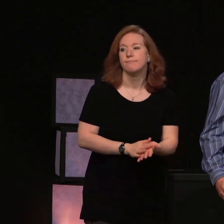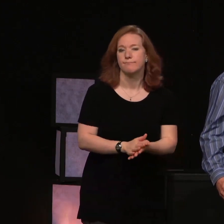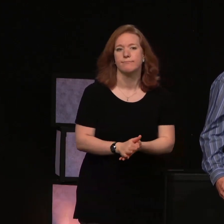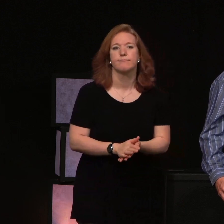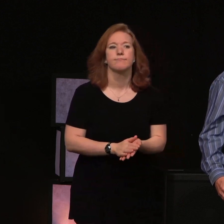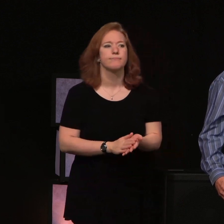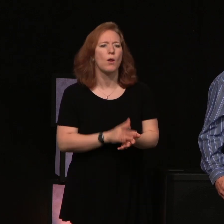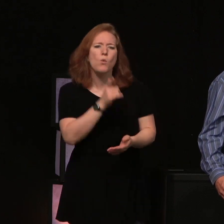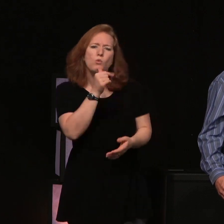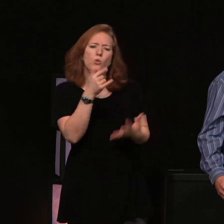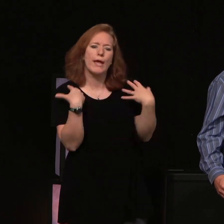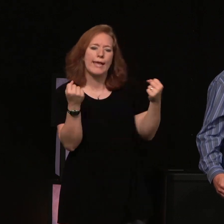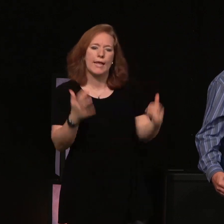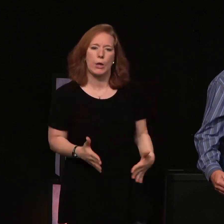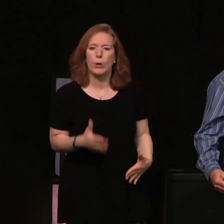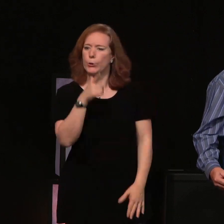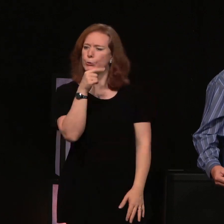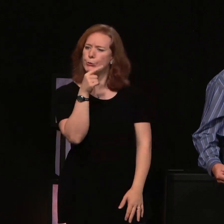Who's the healer?